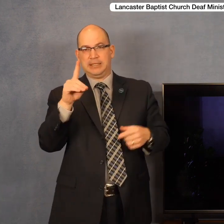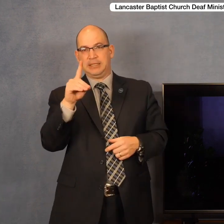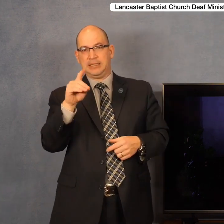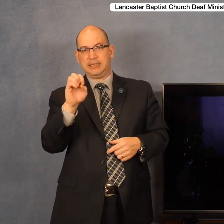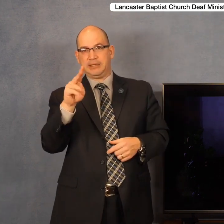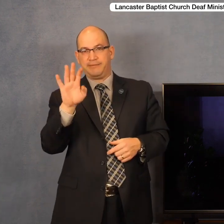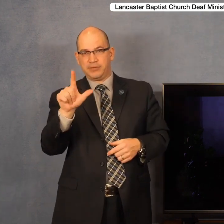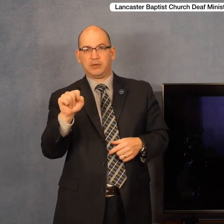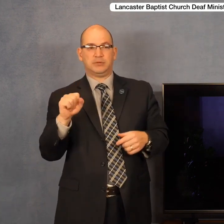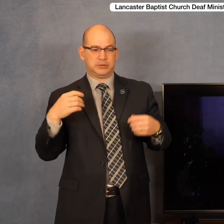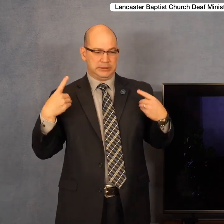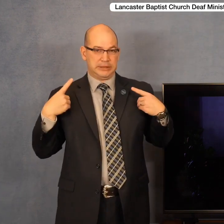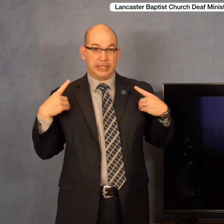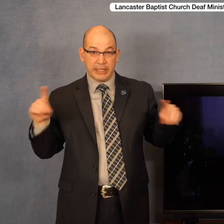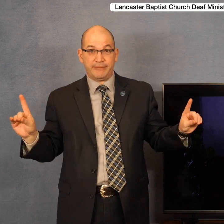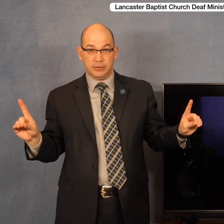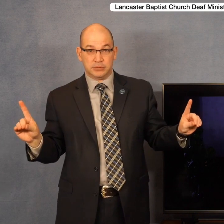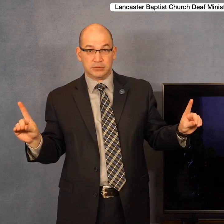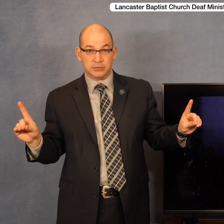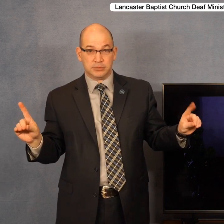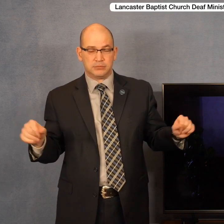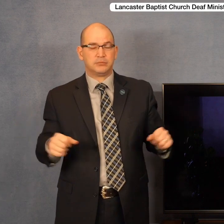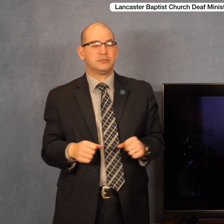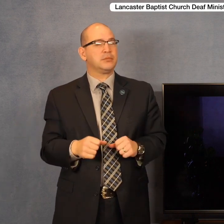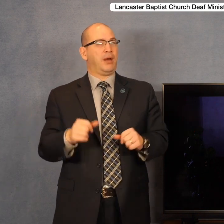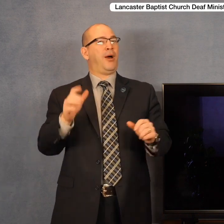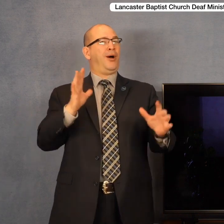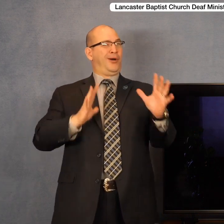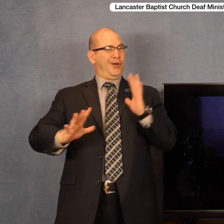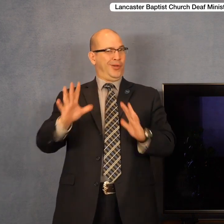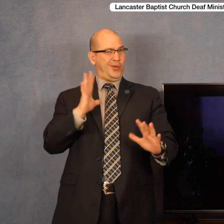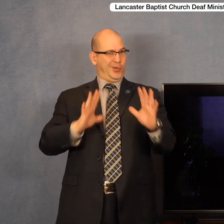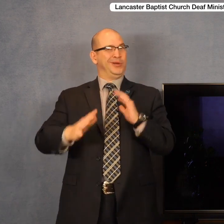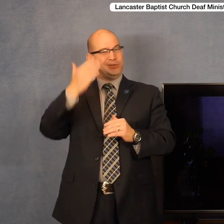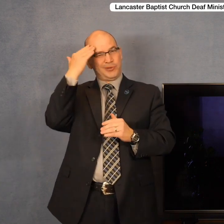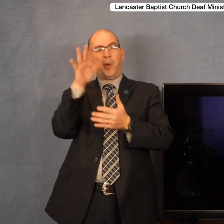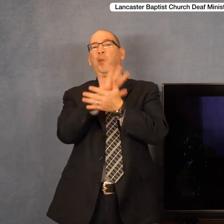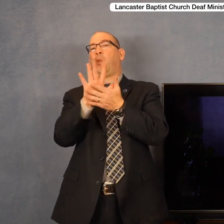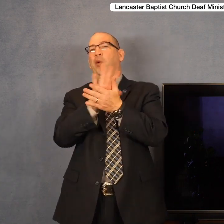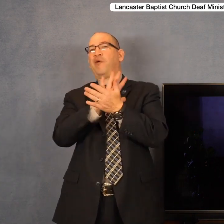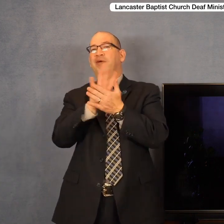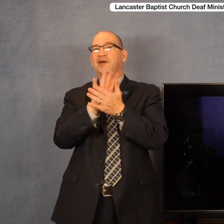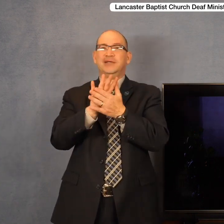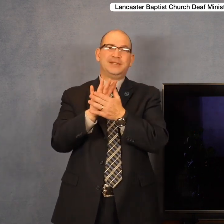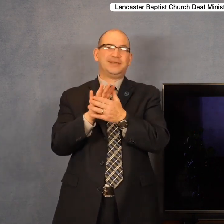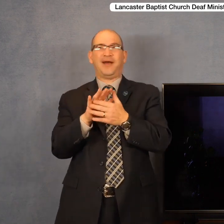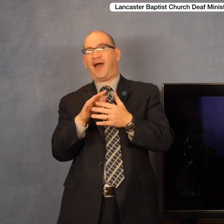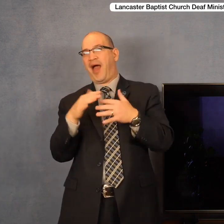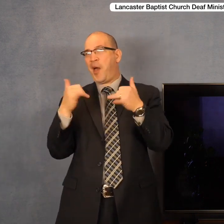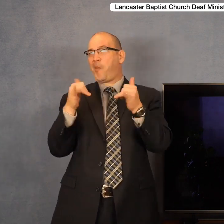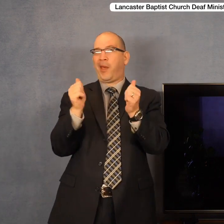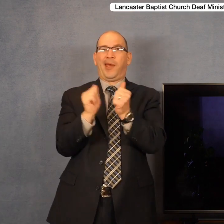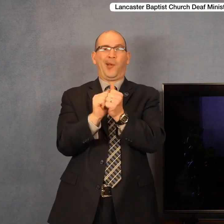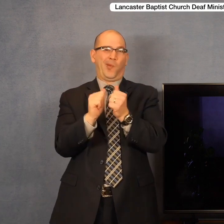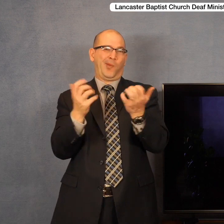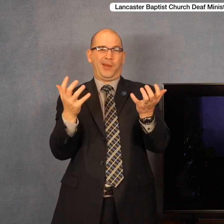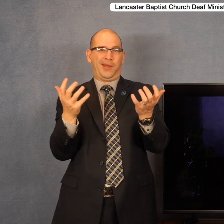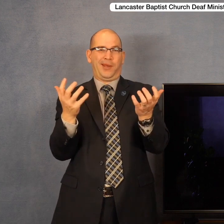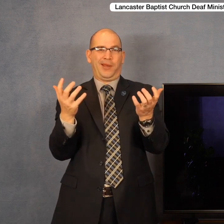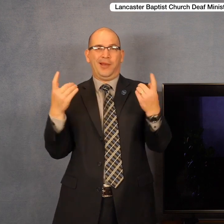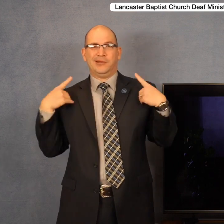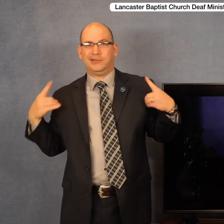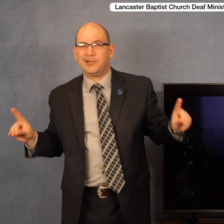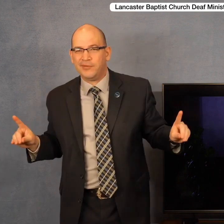Hollywood today is intrigued by devils. And there have been many movies in recent years entitled Lucifer, The